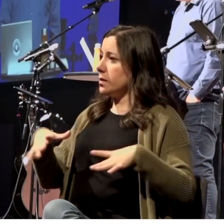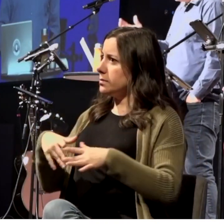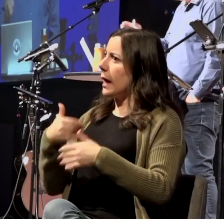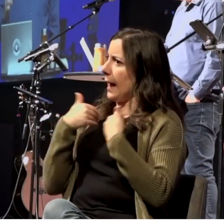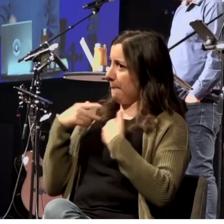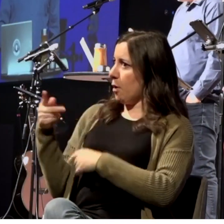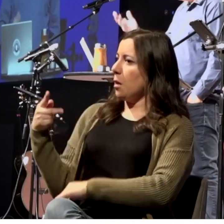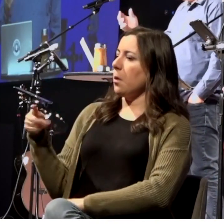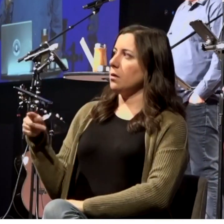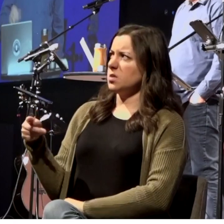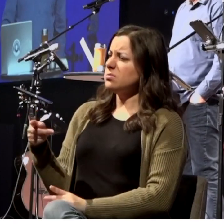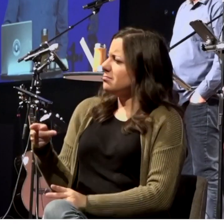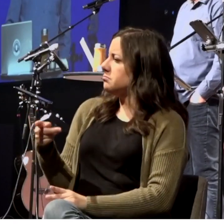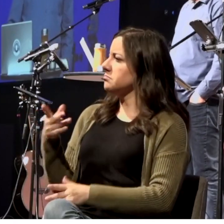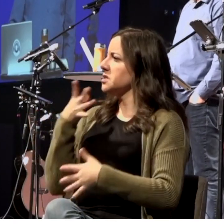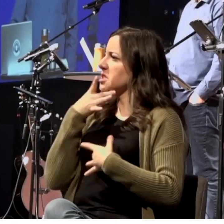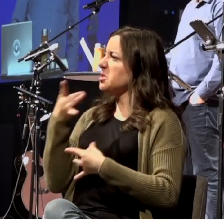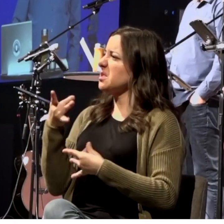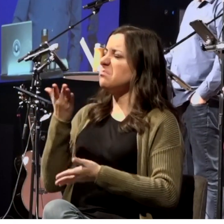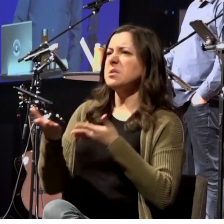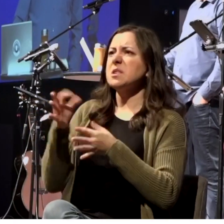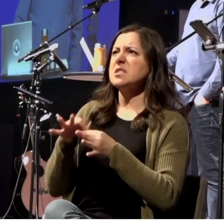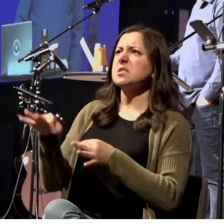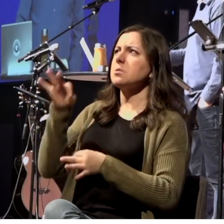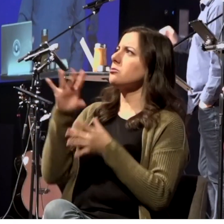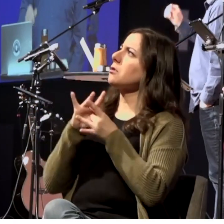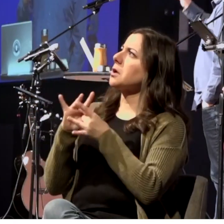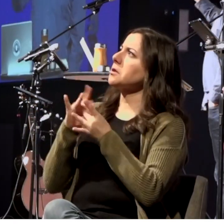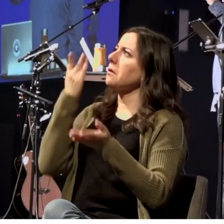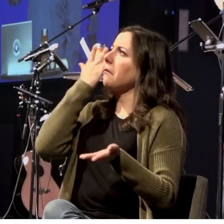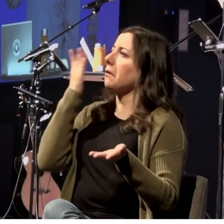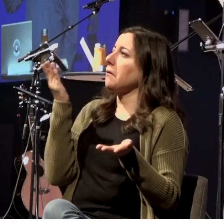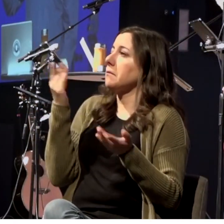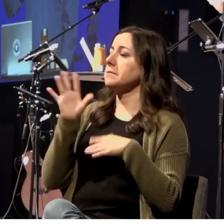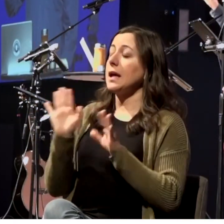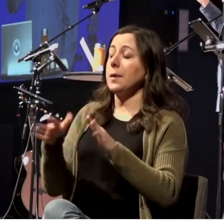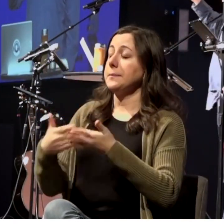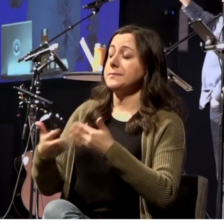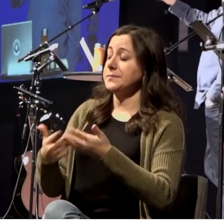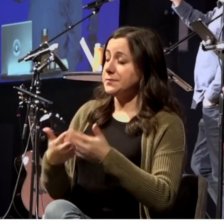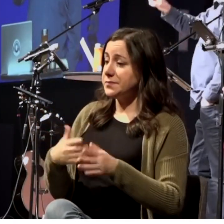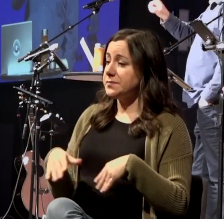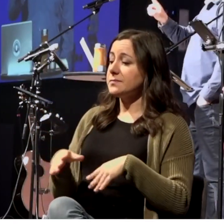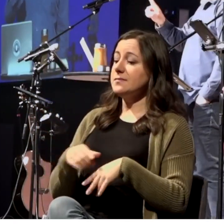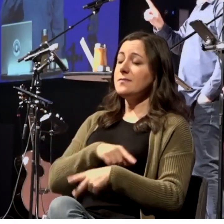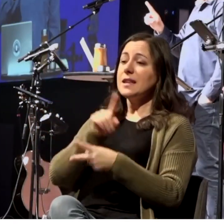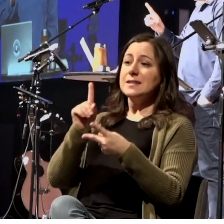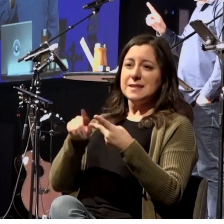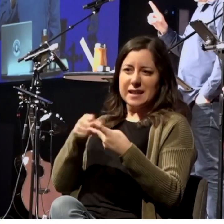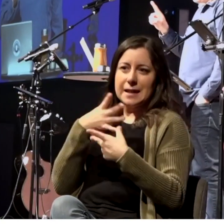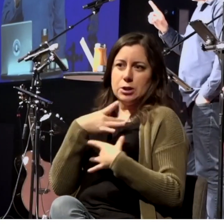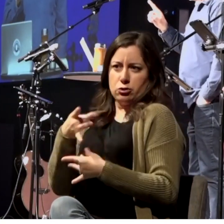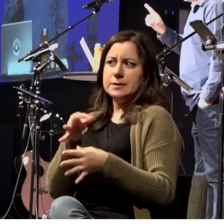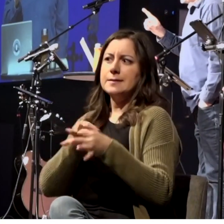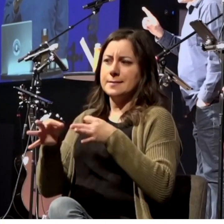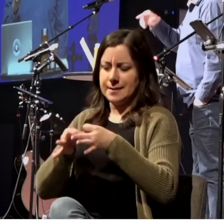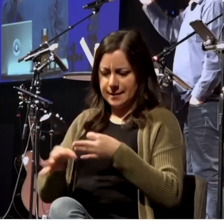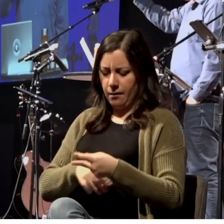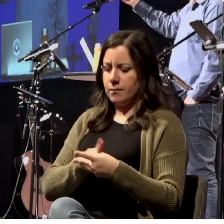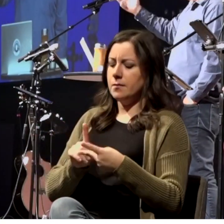Again, interesting. It's probably some sort of spiritual connection there. I'm not smart enough to figure it out. Anyway, second interesting detail. I give you some